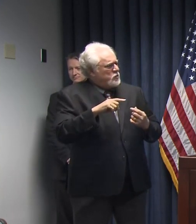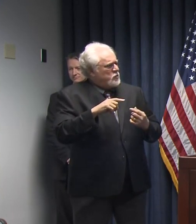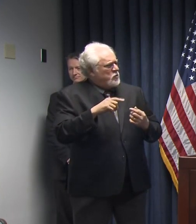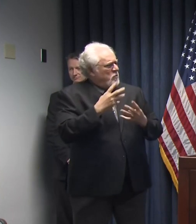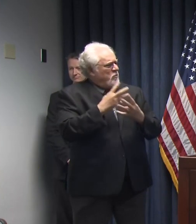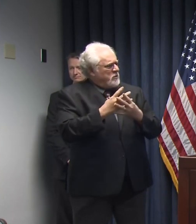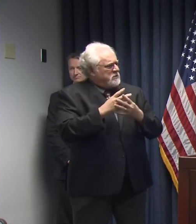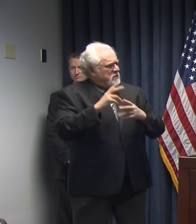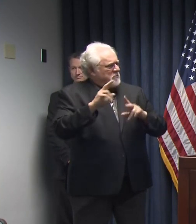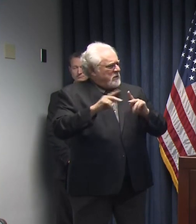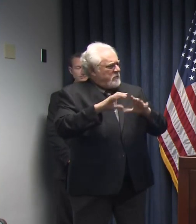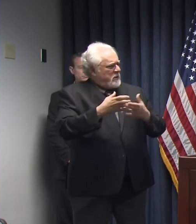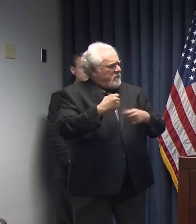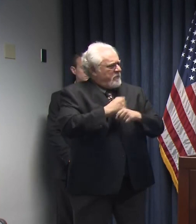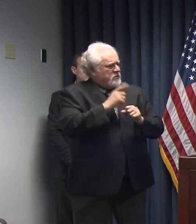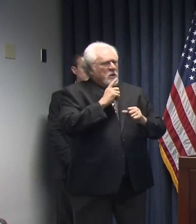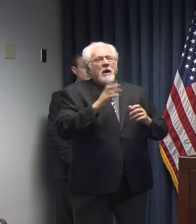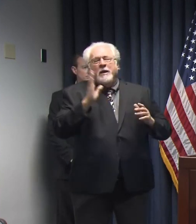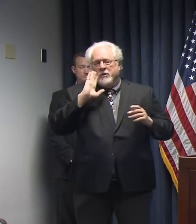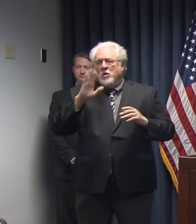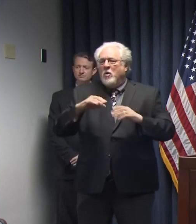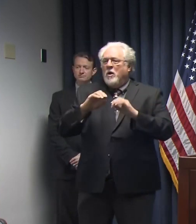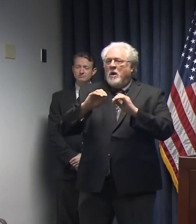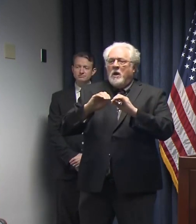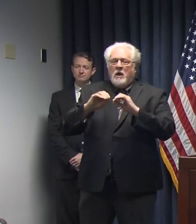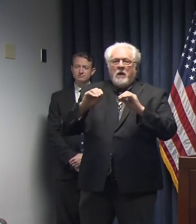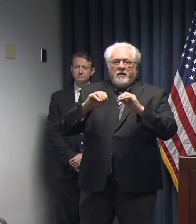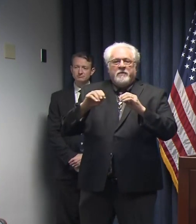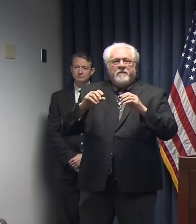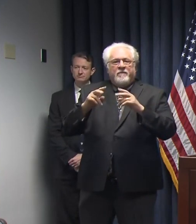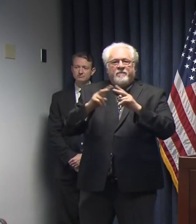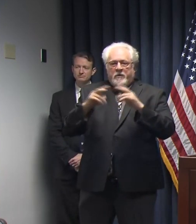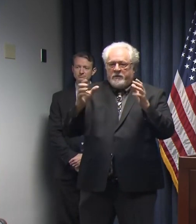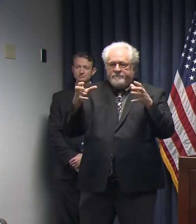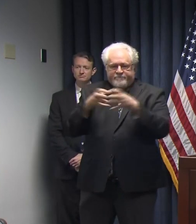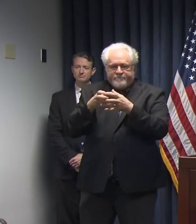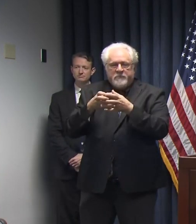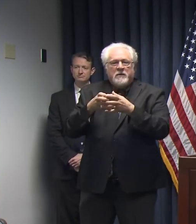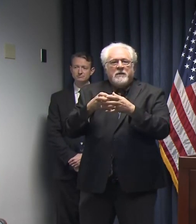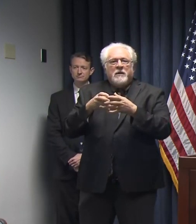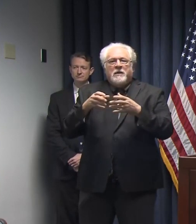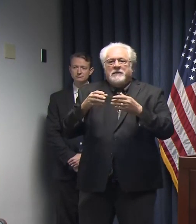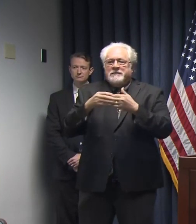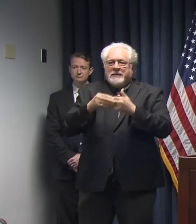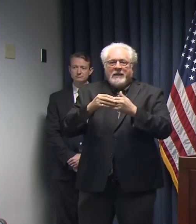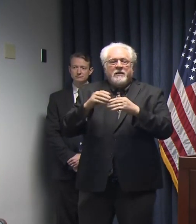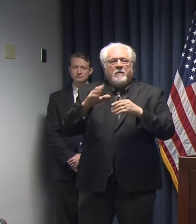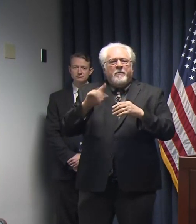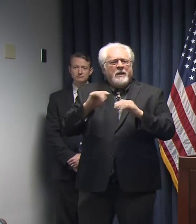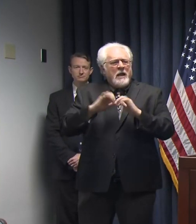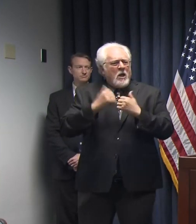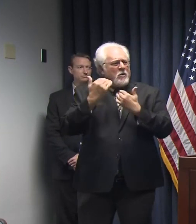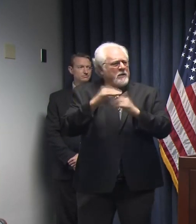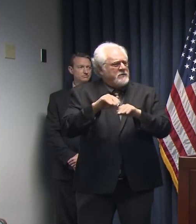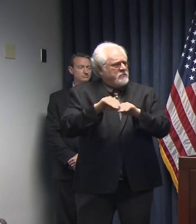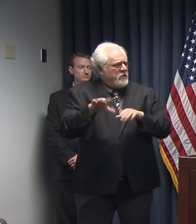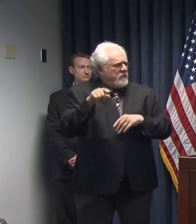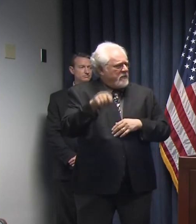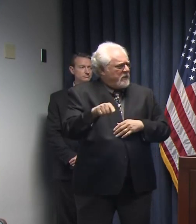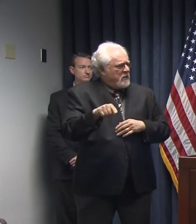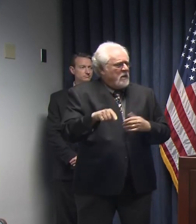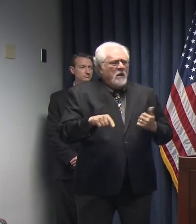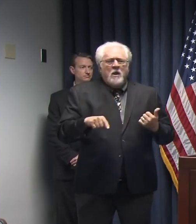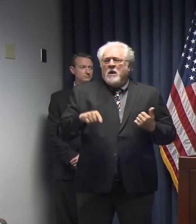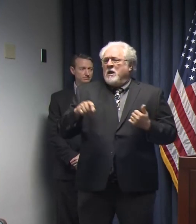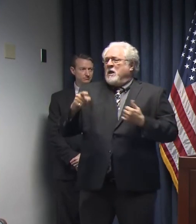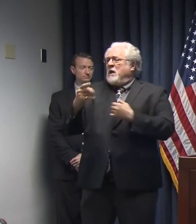prison populations to make sure – I mean, they're obviously very tightly congested. Like, are you doing to make sure that you can limit the spread there? Well, as